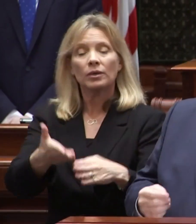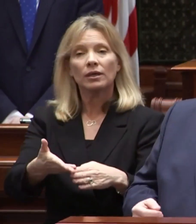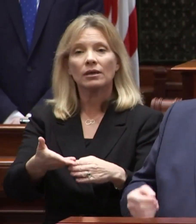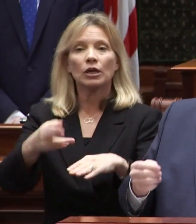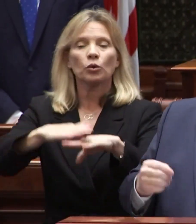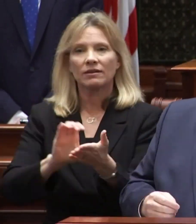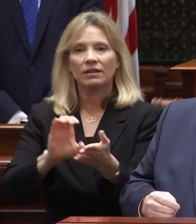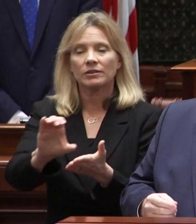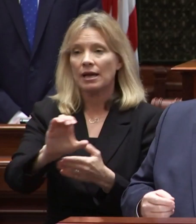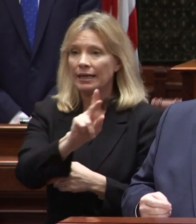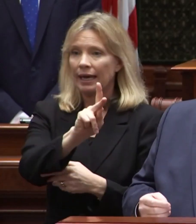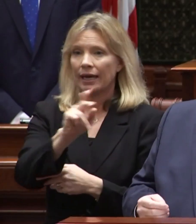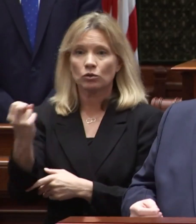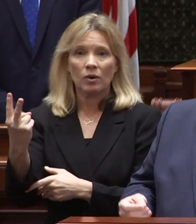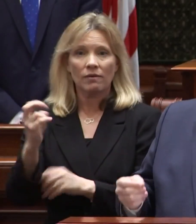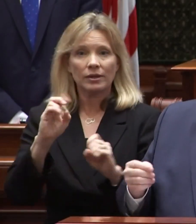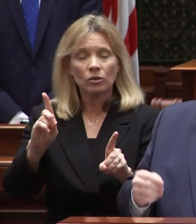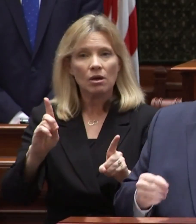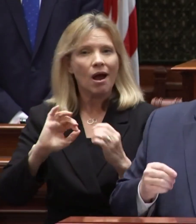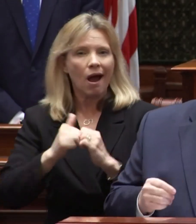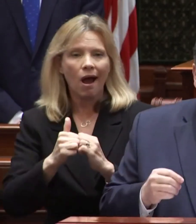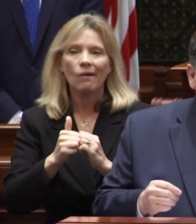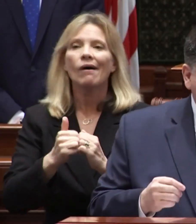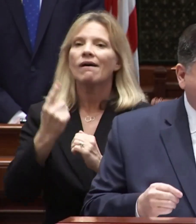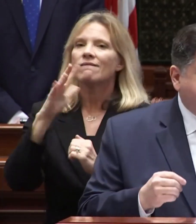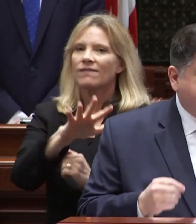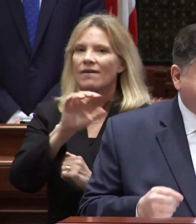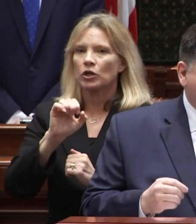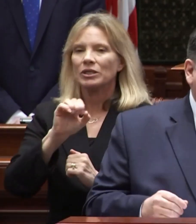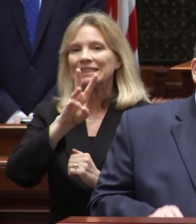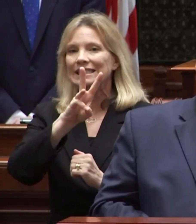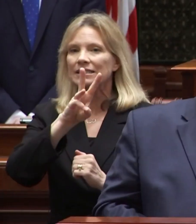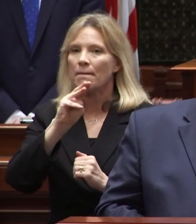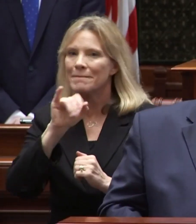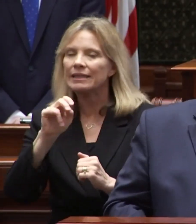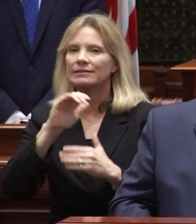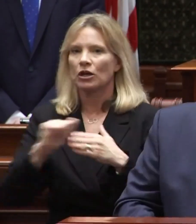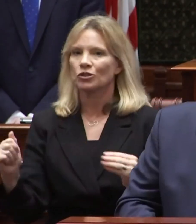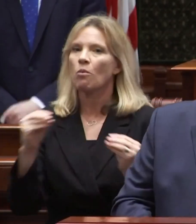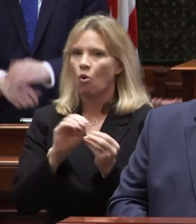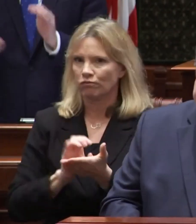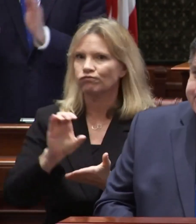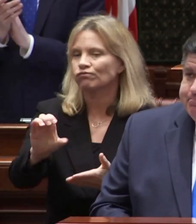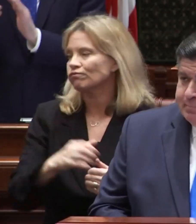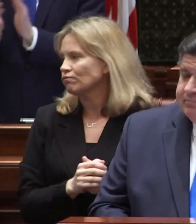increase our investment in k-12 education by another 506 million dollars